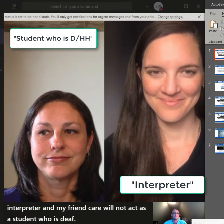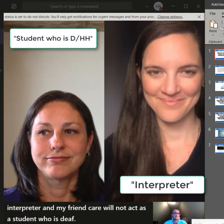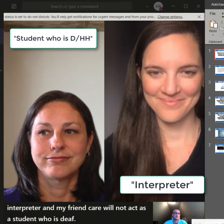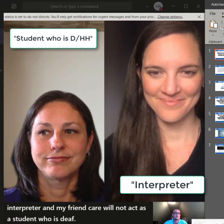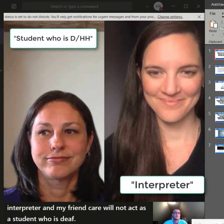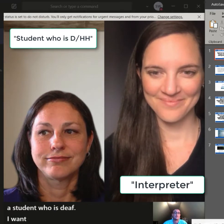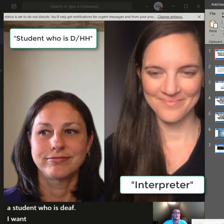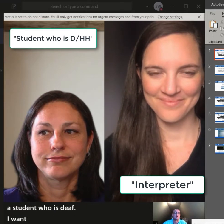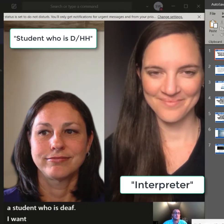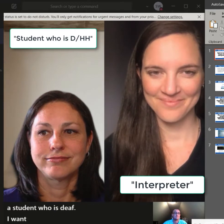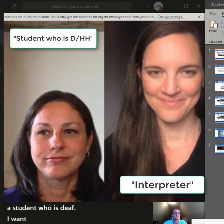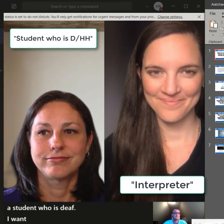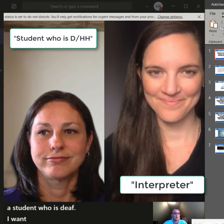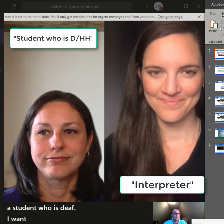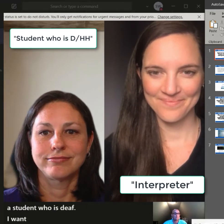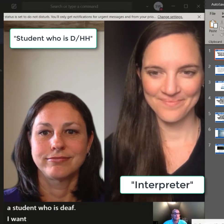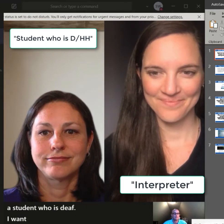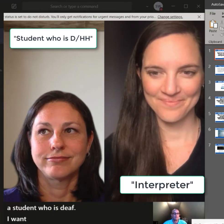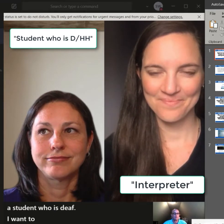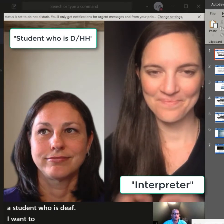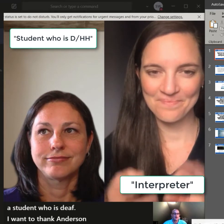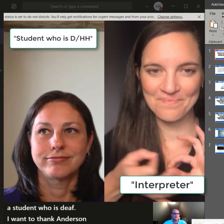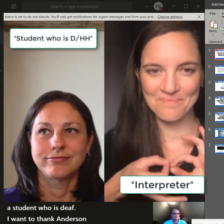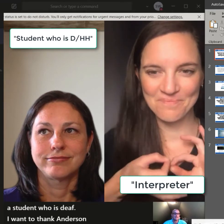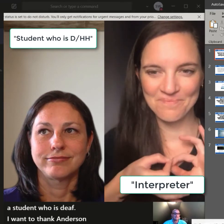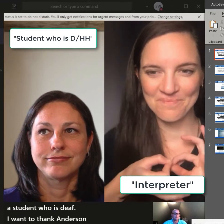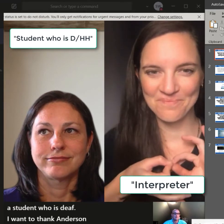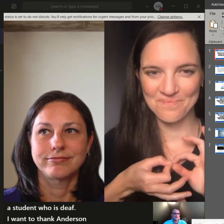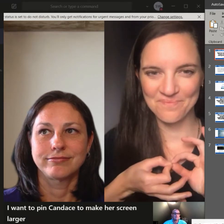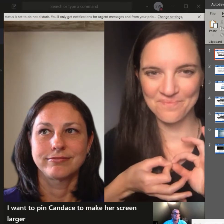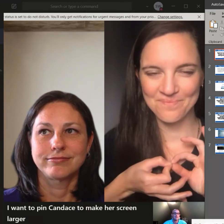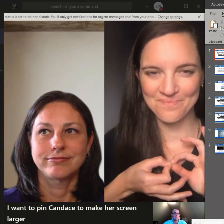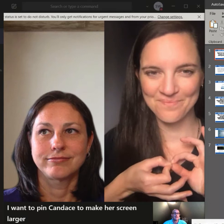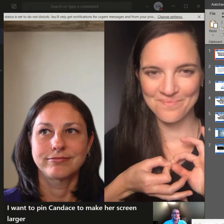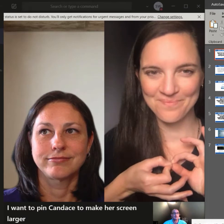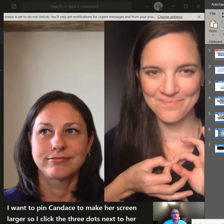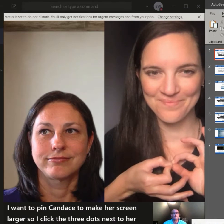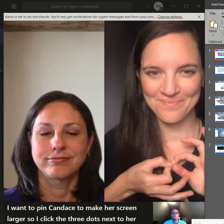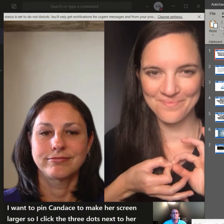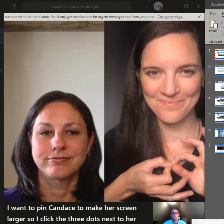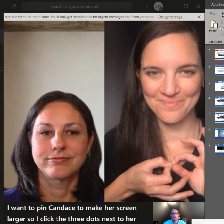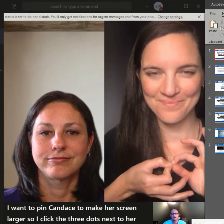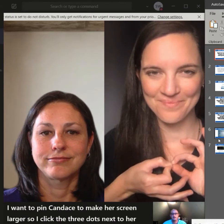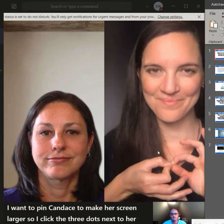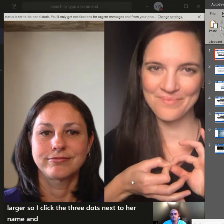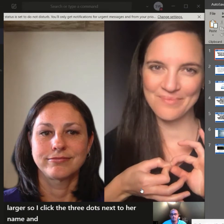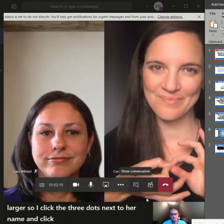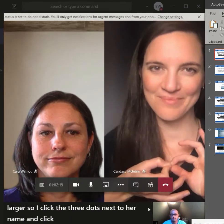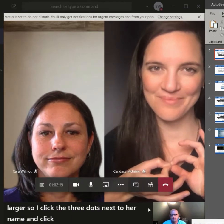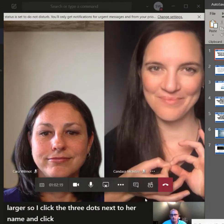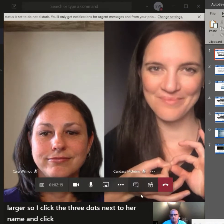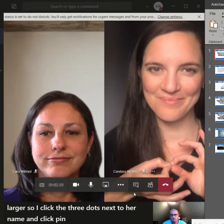Candice to make her screen larger. So I click the three dots next to her name and click pin.